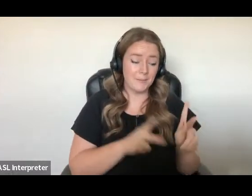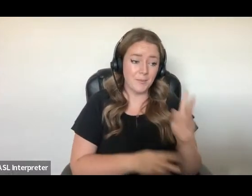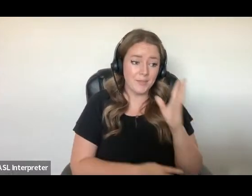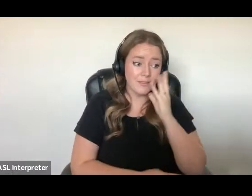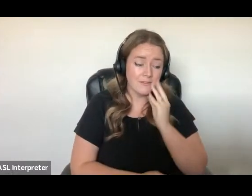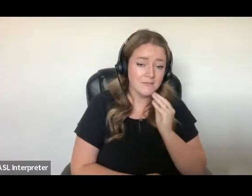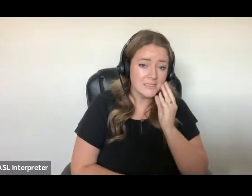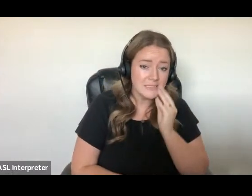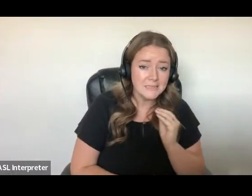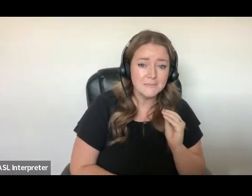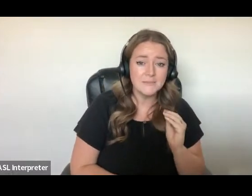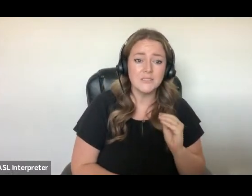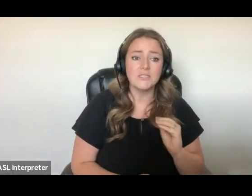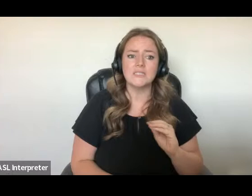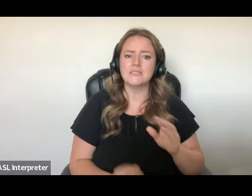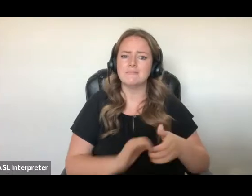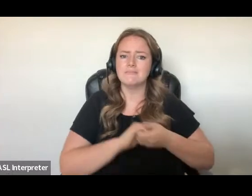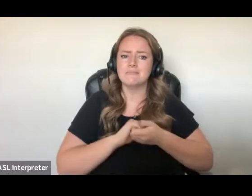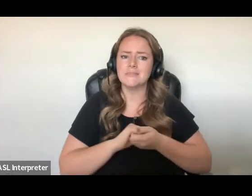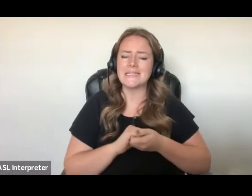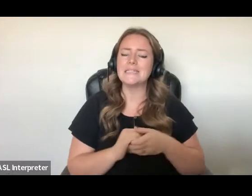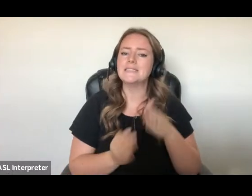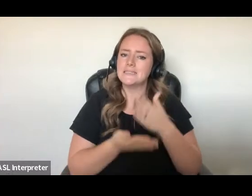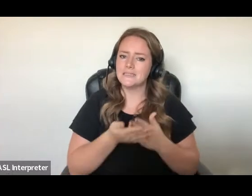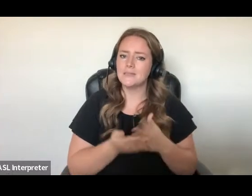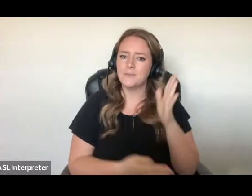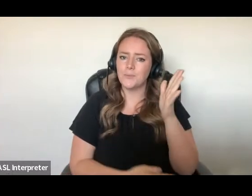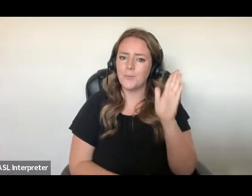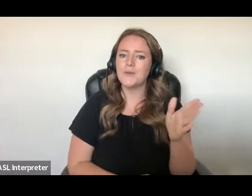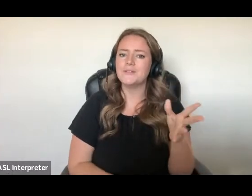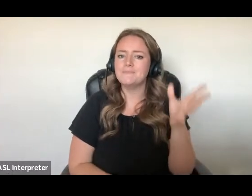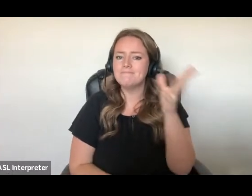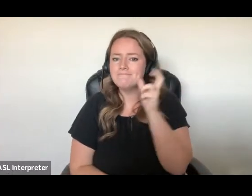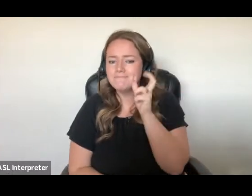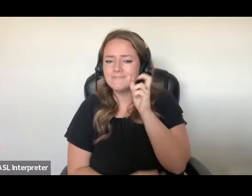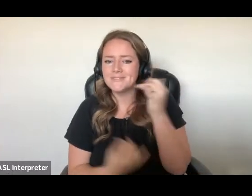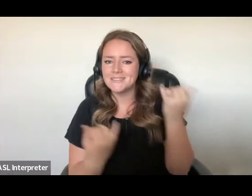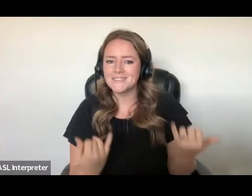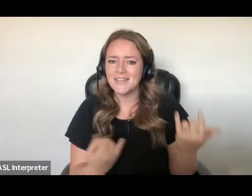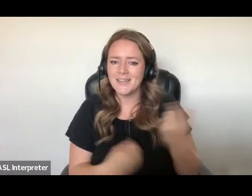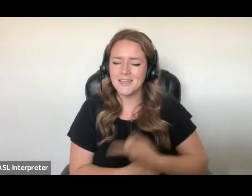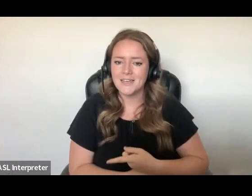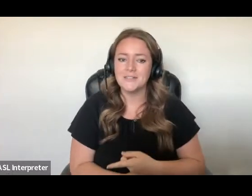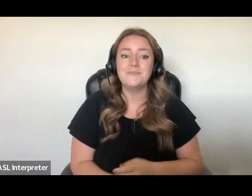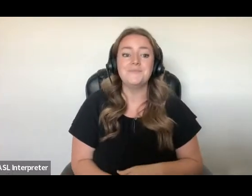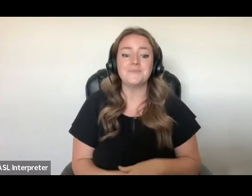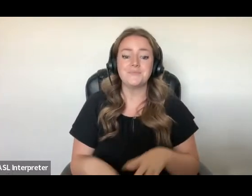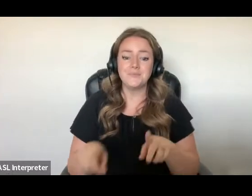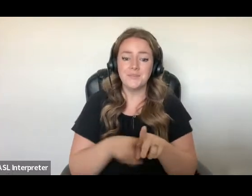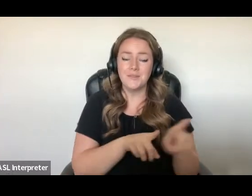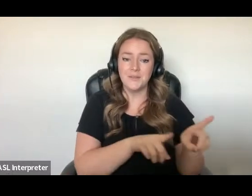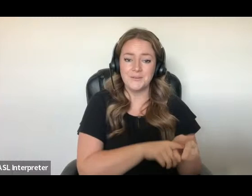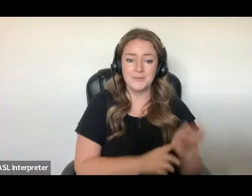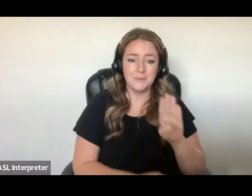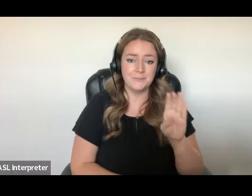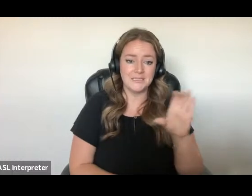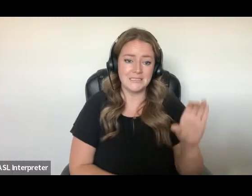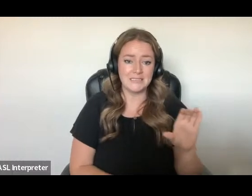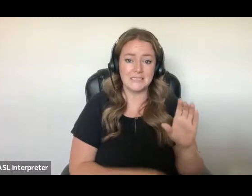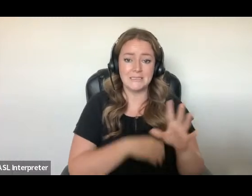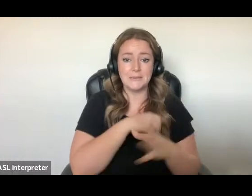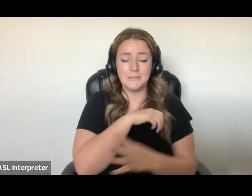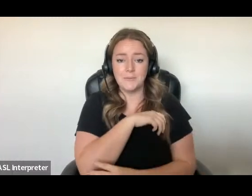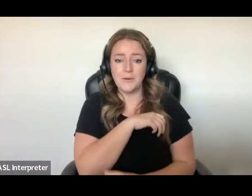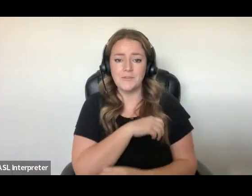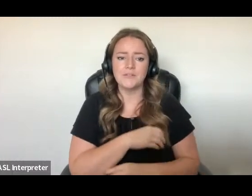BC groups, including some that you'll hear from today, and many more, including BC Poverty Reduction Coalition, BC Prisoner